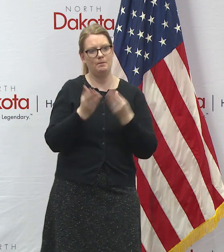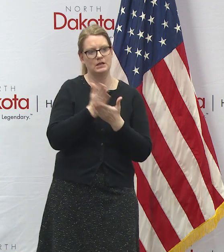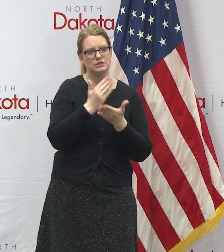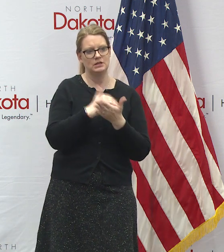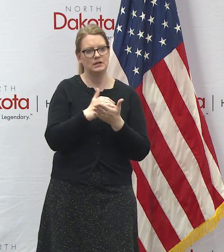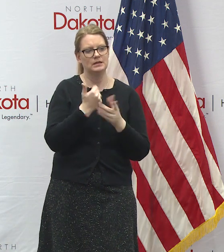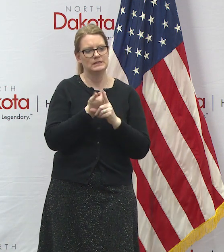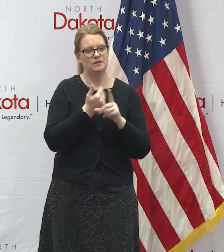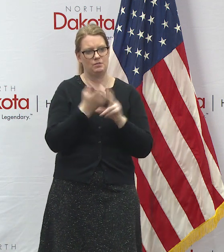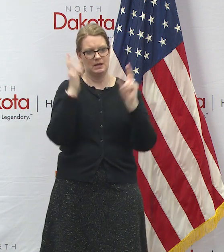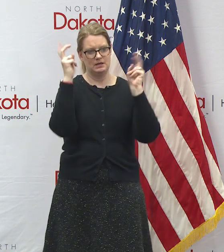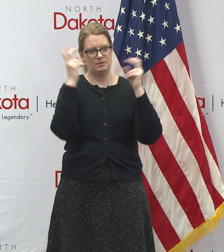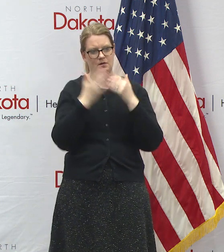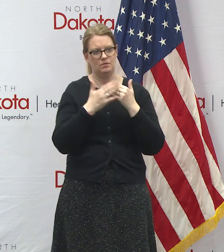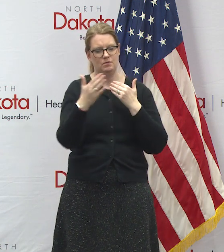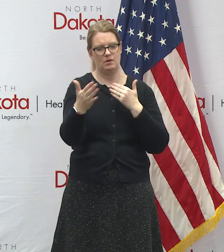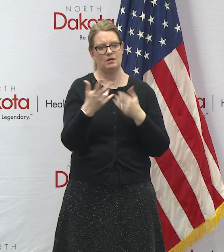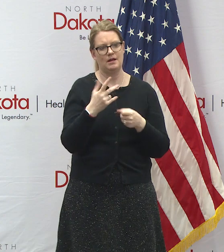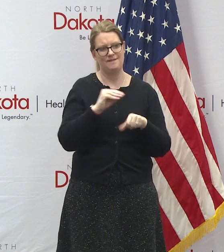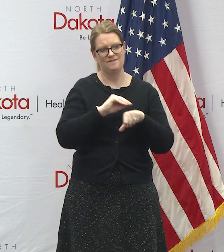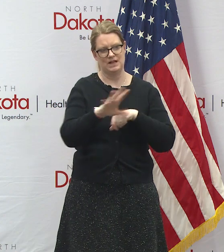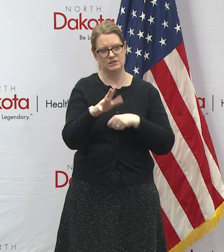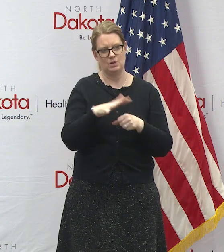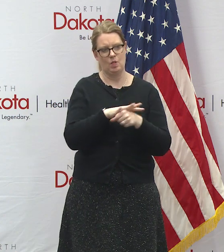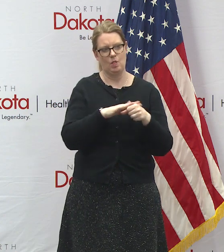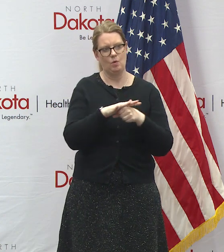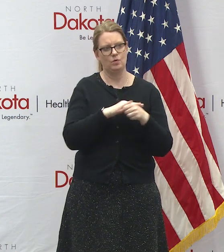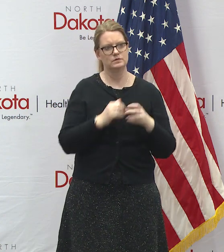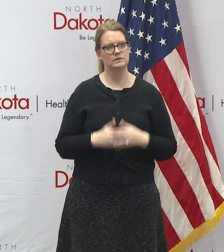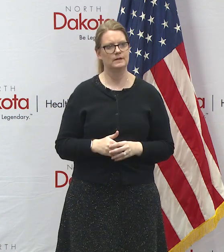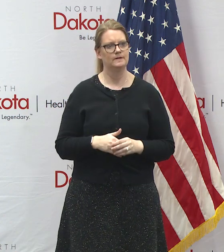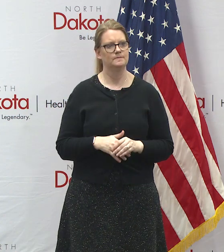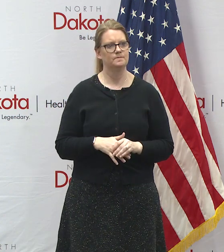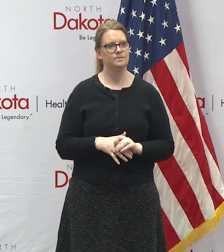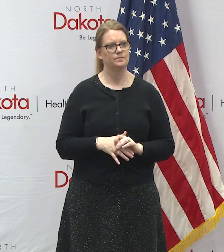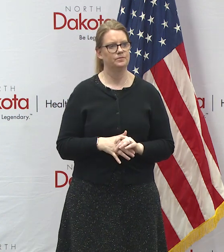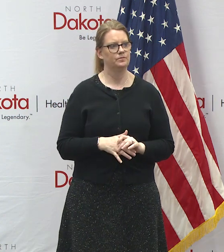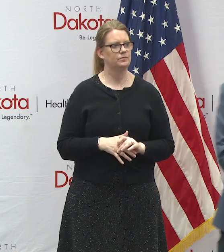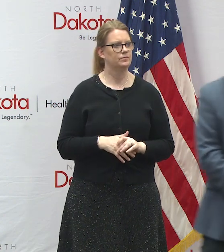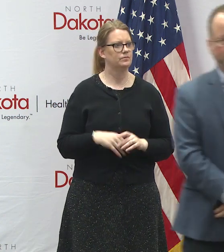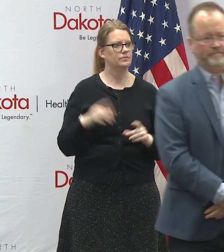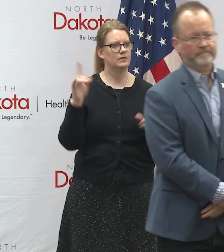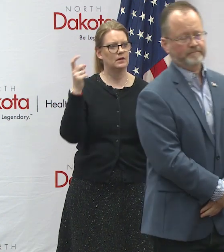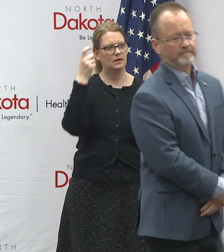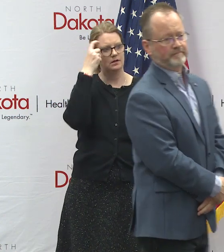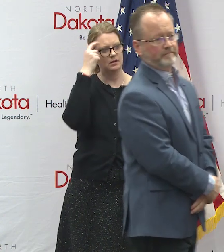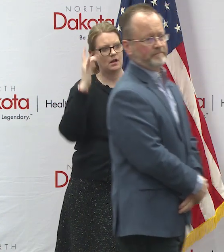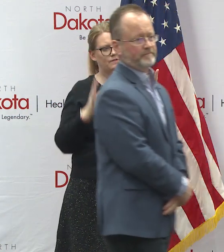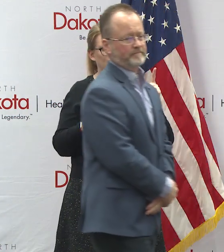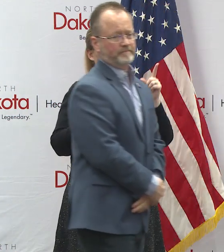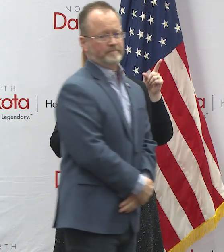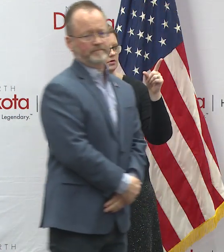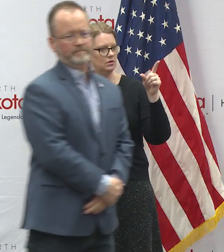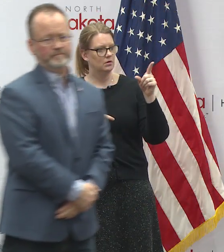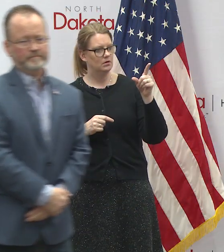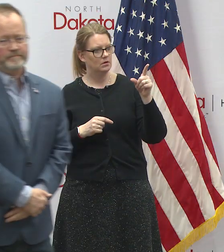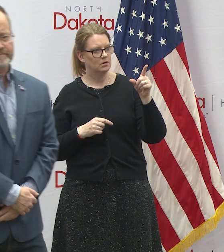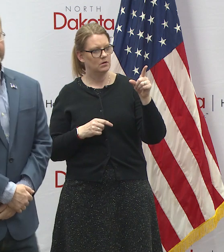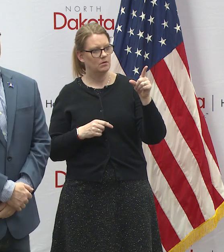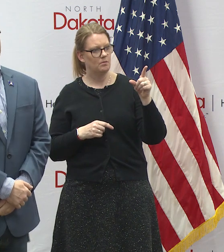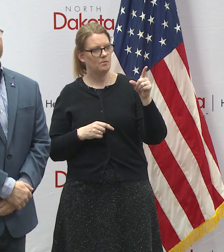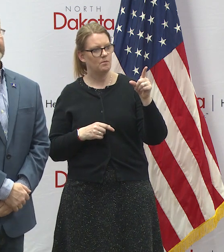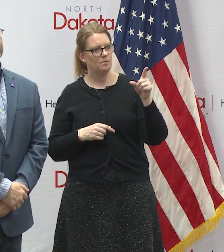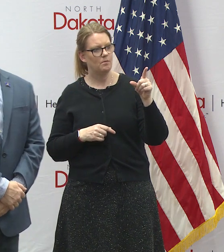forward for the state and how it affects the locals governor um the